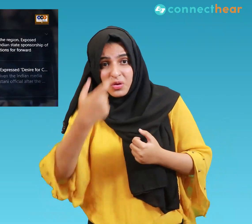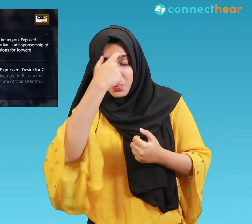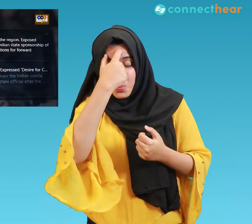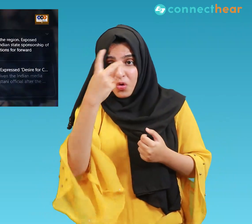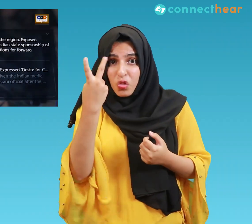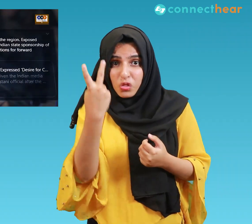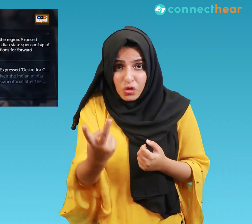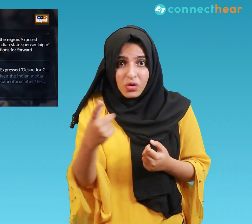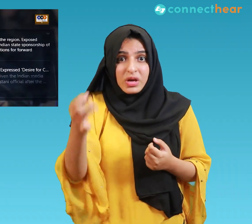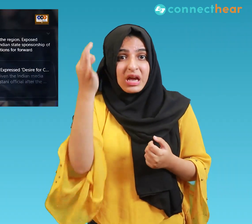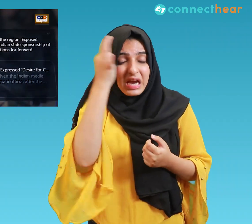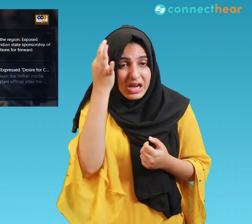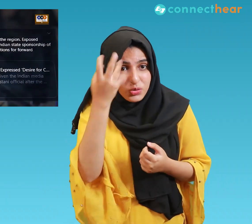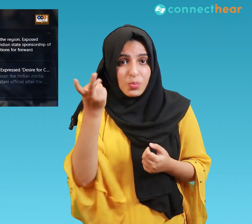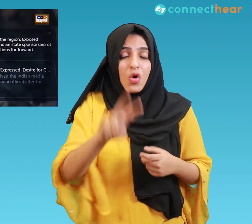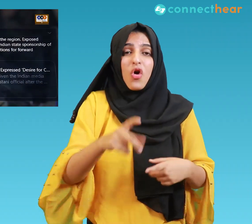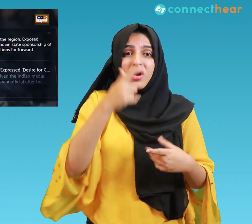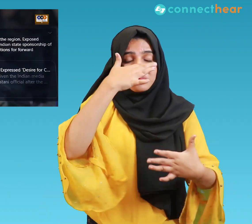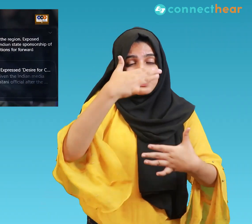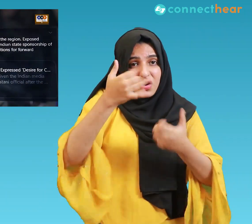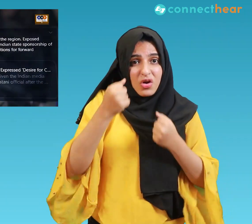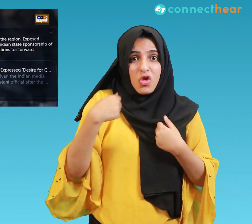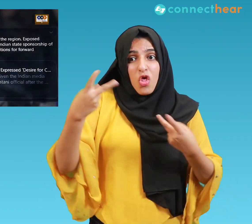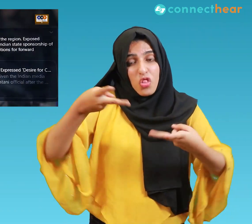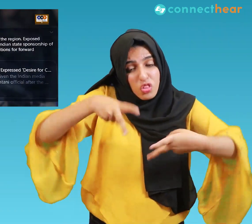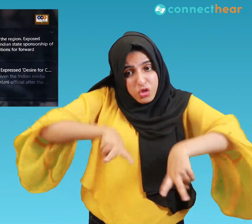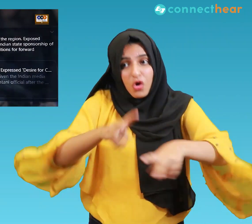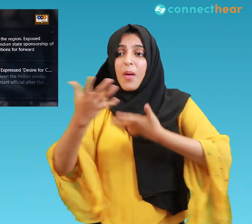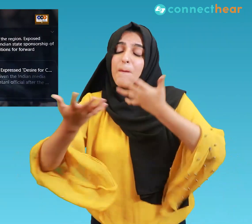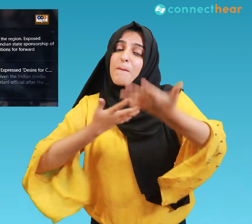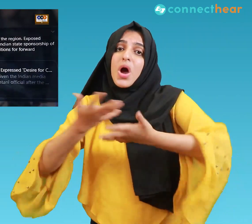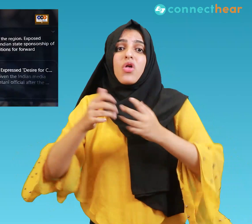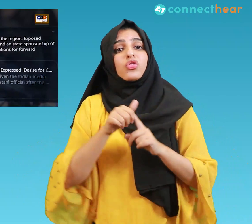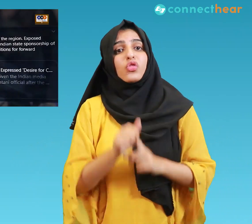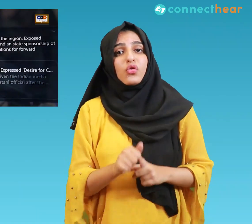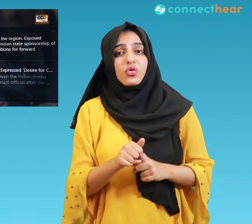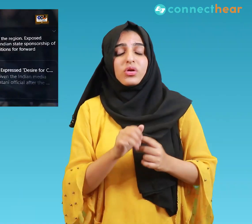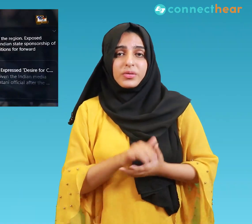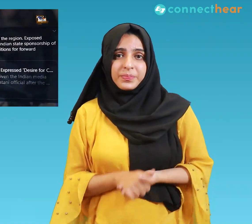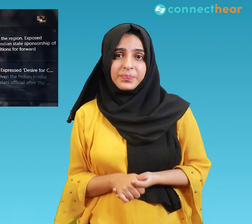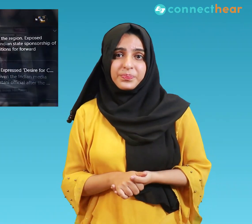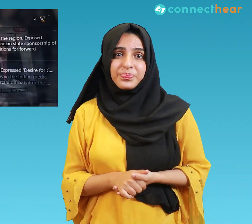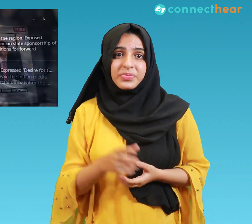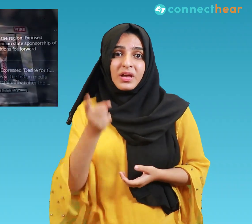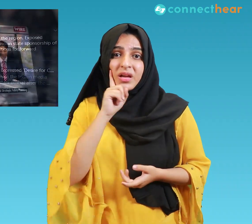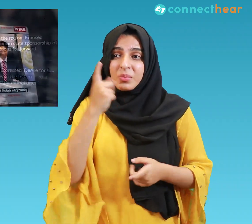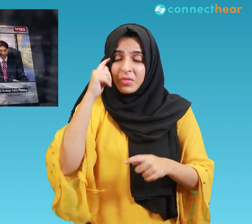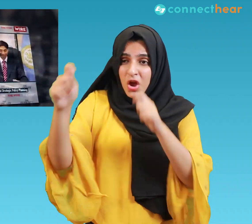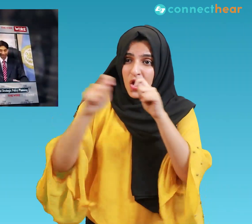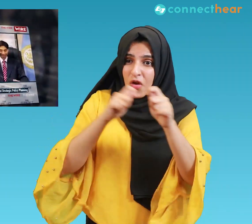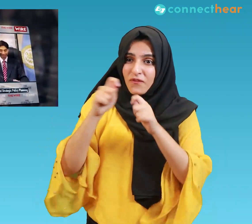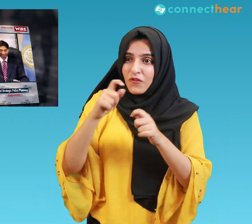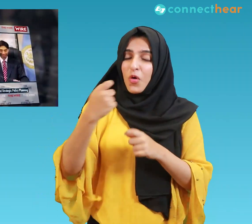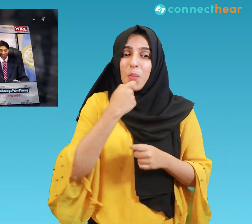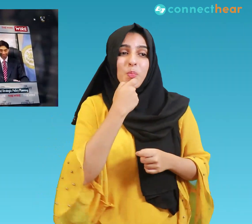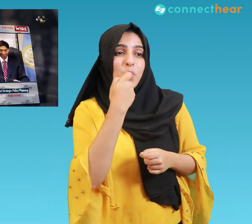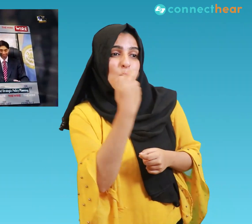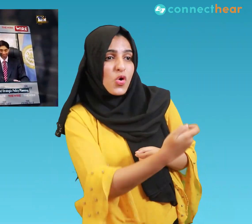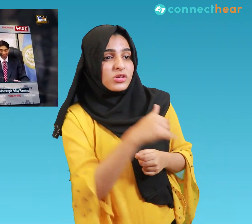know that Kashmir and terrorism. I want to talk about both. When the interviewer asked Mr. Yusuf how could there be talks between